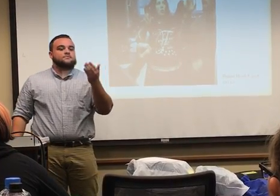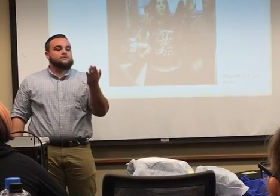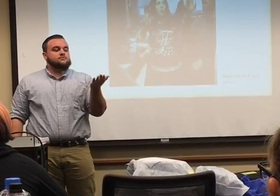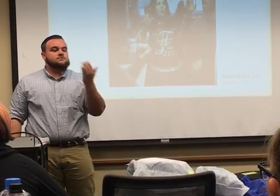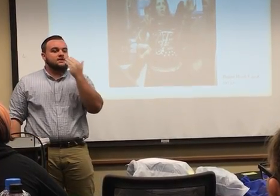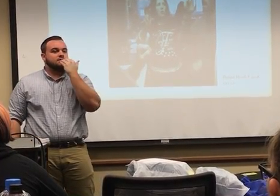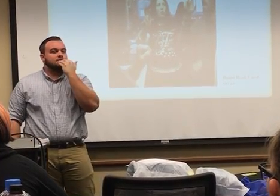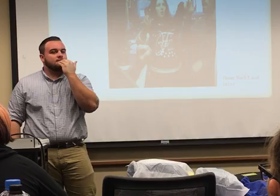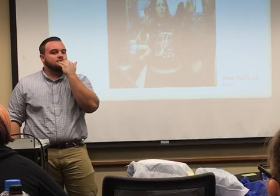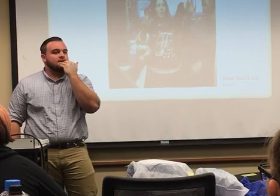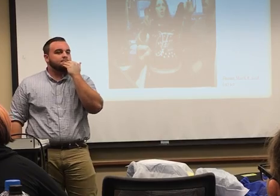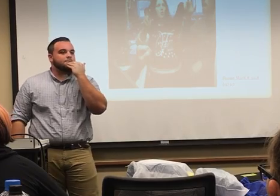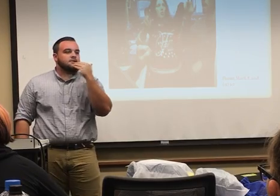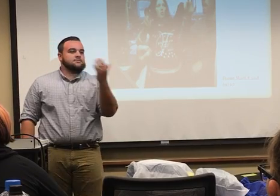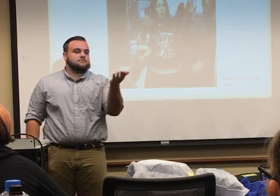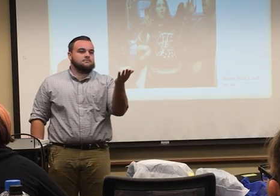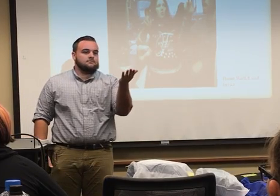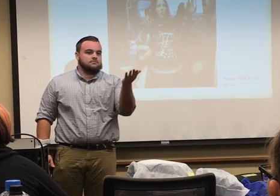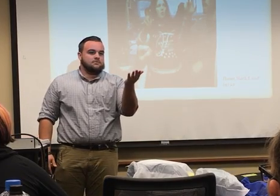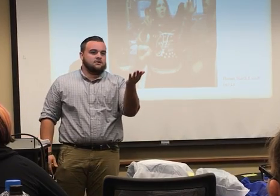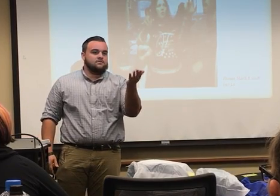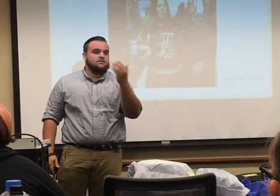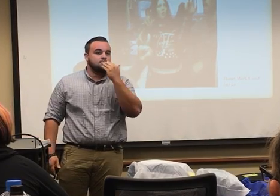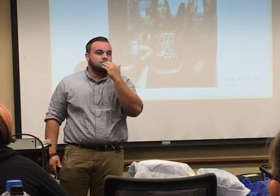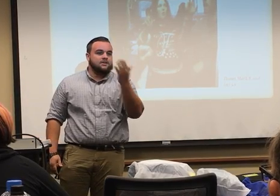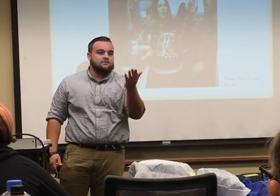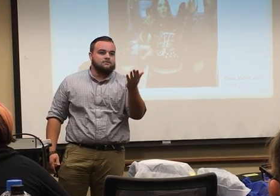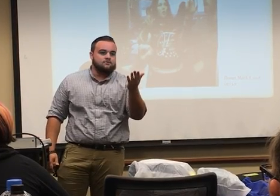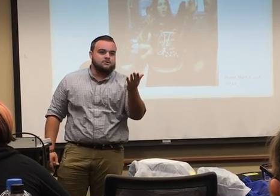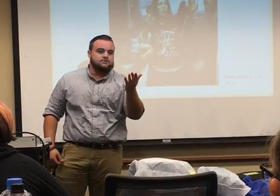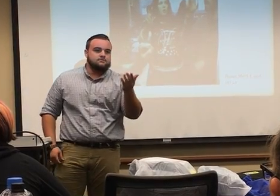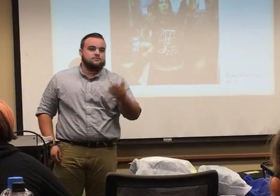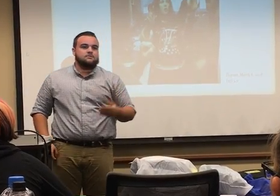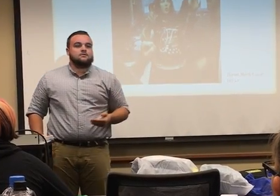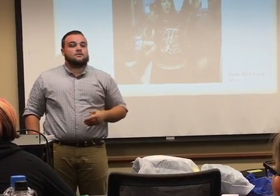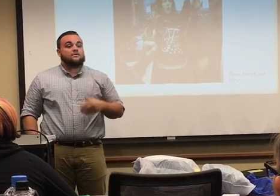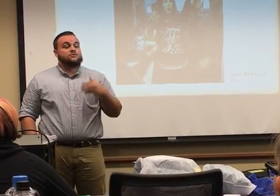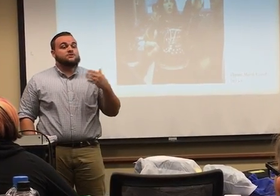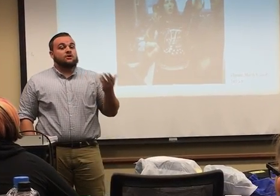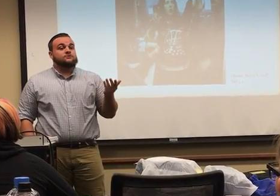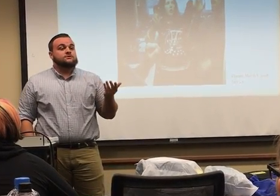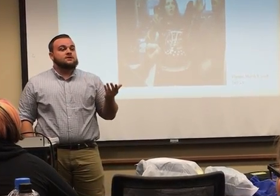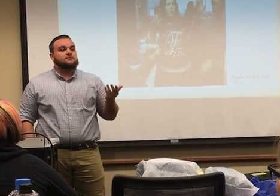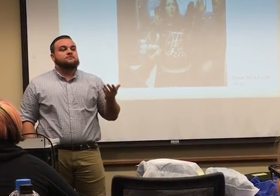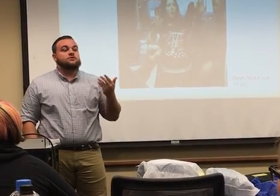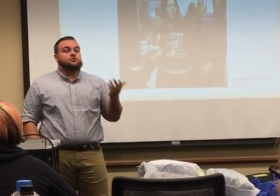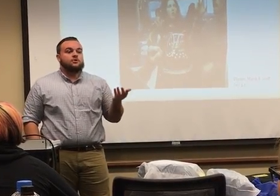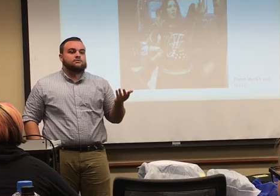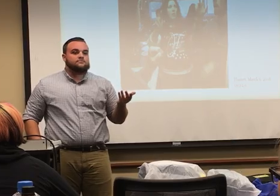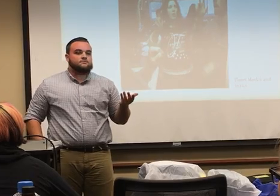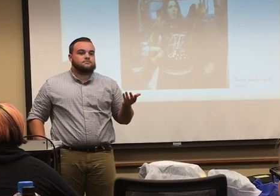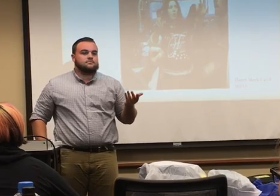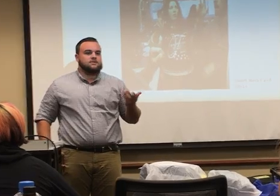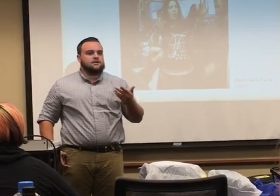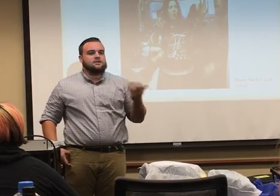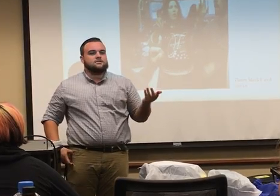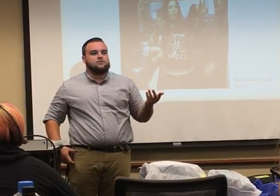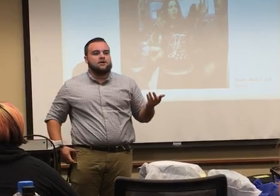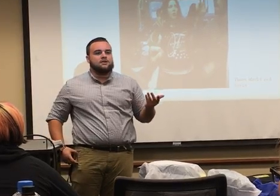Simple. Take your hand. Tap your mouth. Give it to them. Thank you so much. Which is also the sign for you're welcome. Kind of like in Hawaiian,